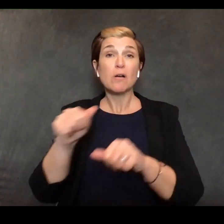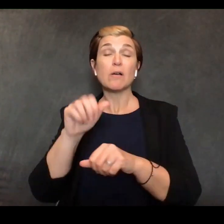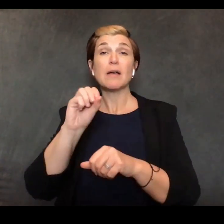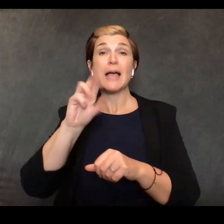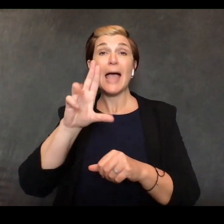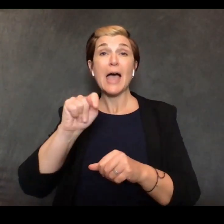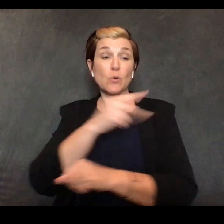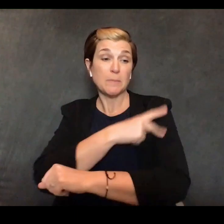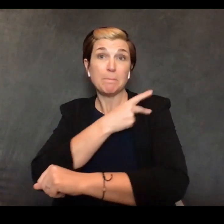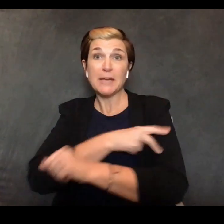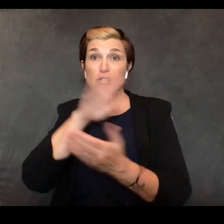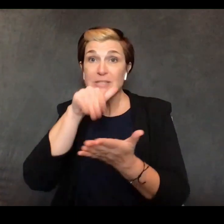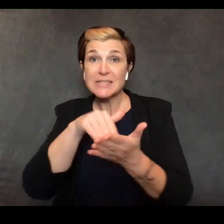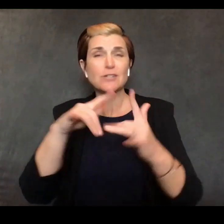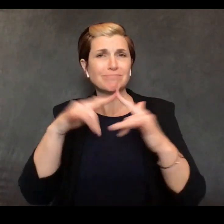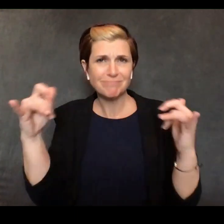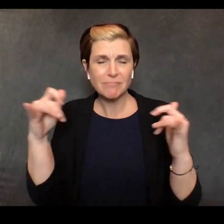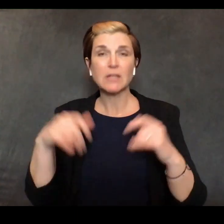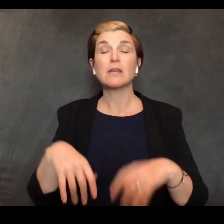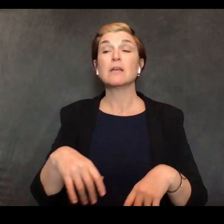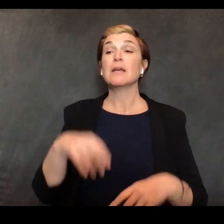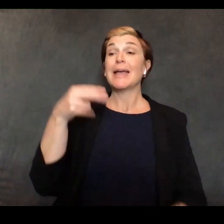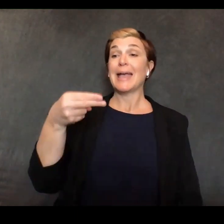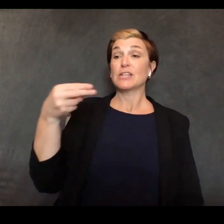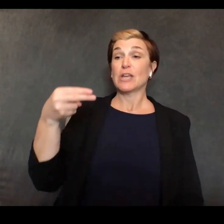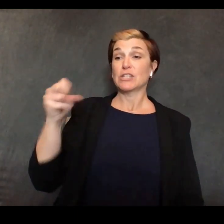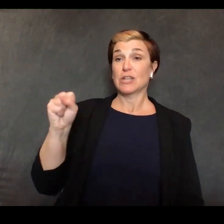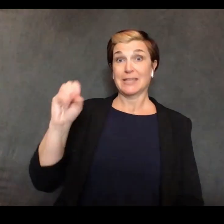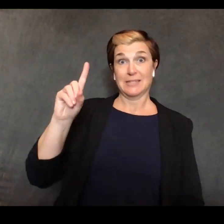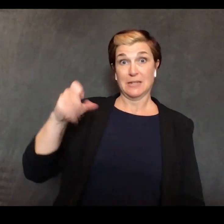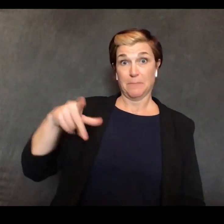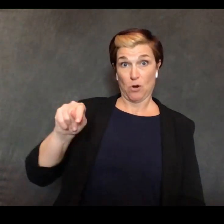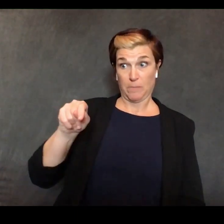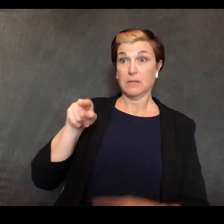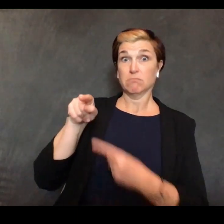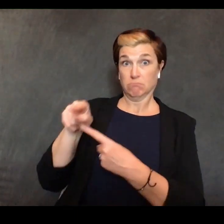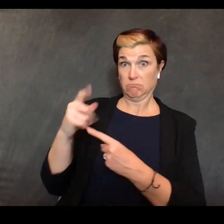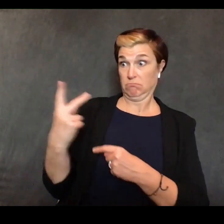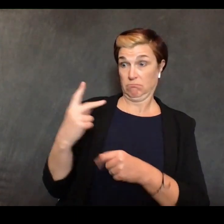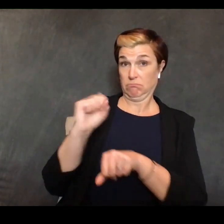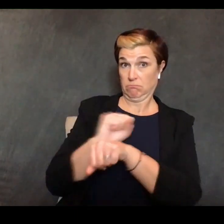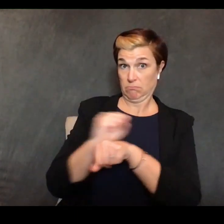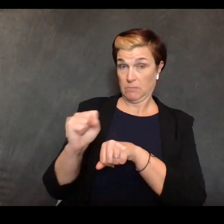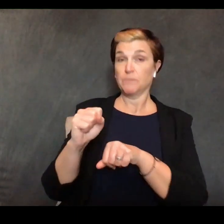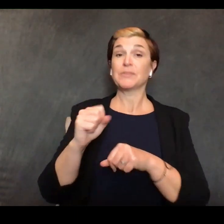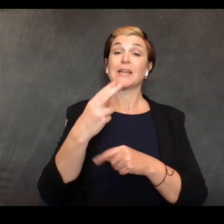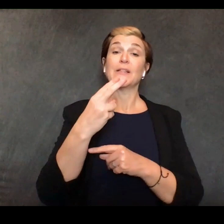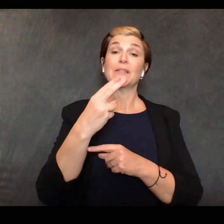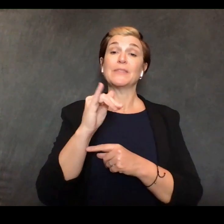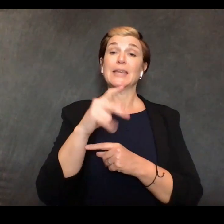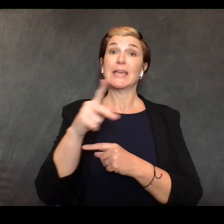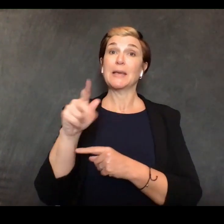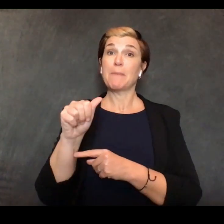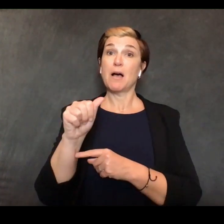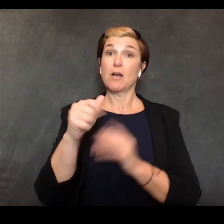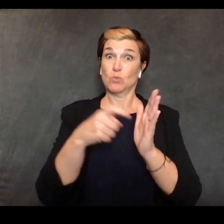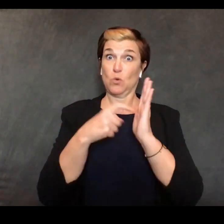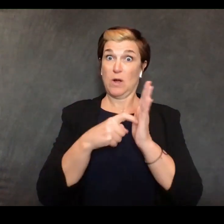leadership of HHS we'll also be temporarily relaxing certain HIPAA requirements so that doctors can provide telehealth with their own